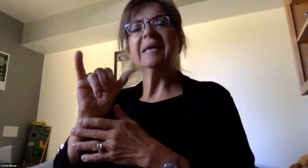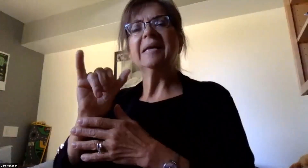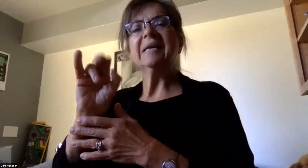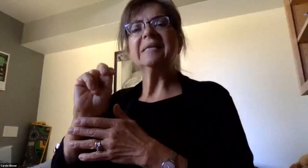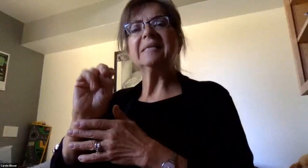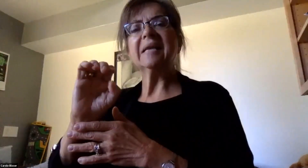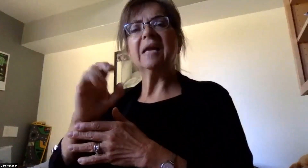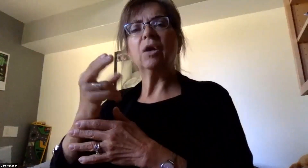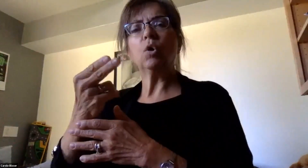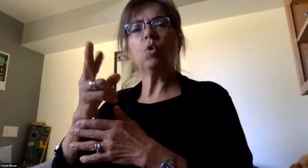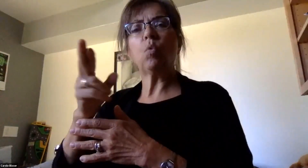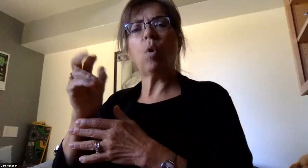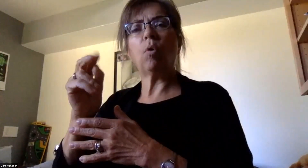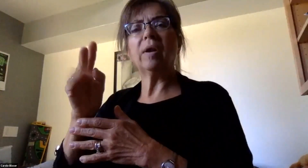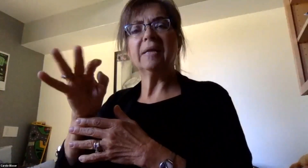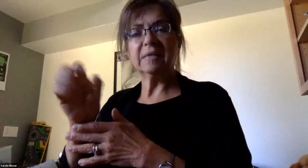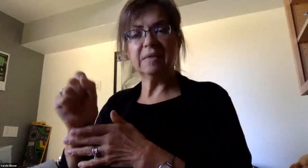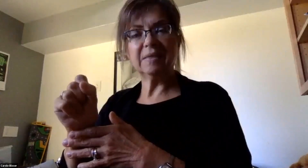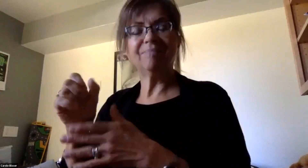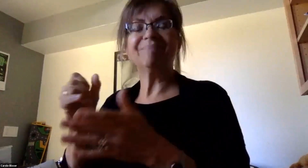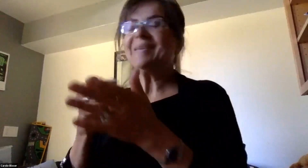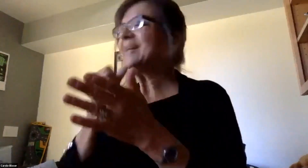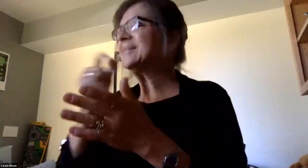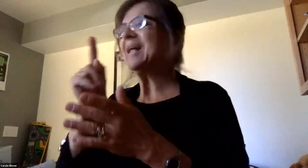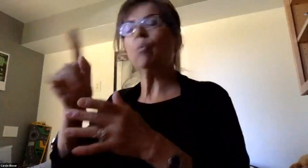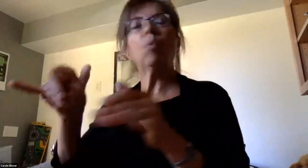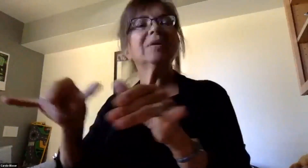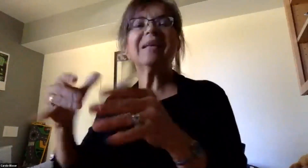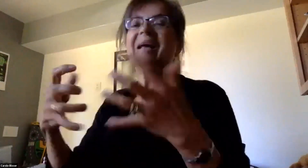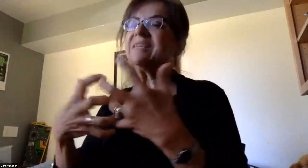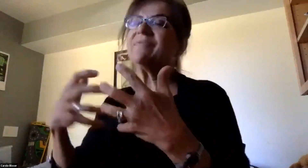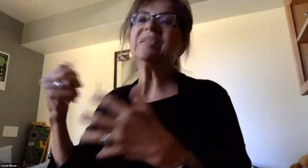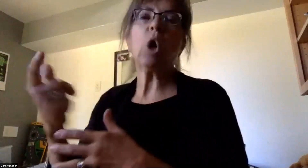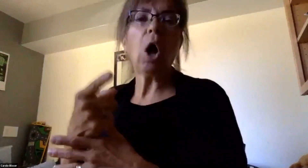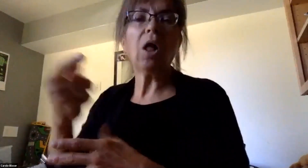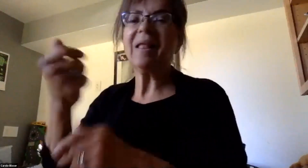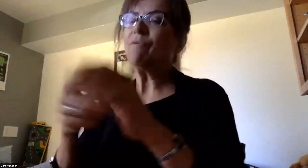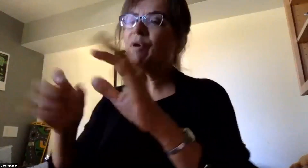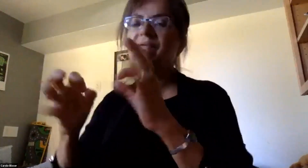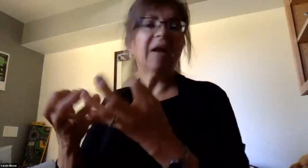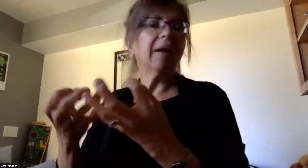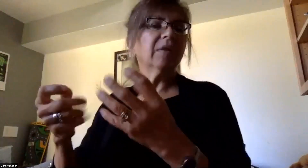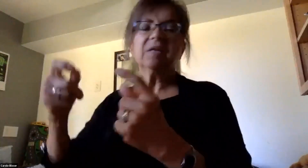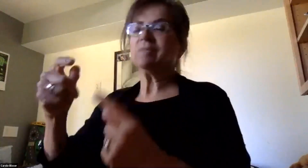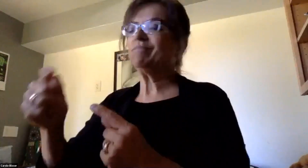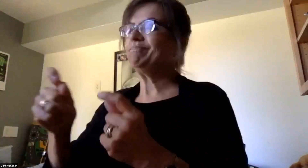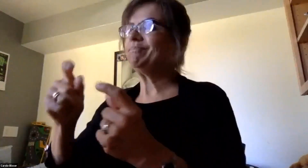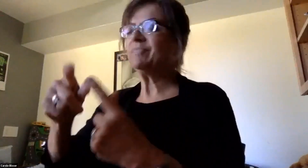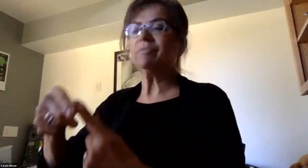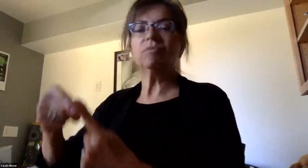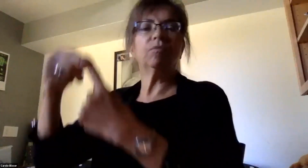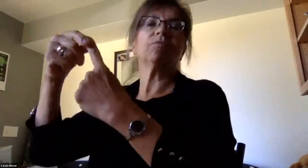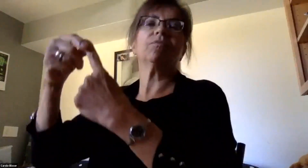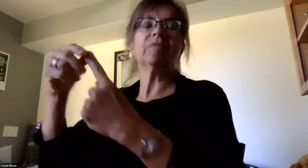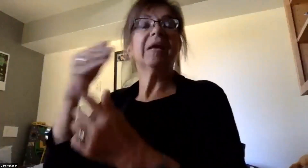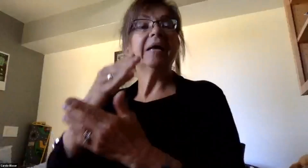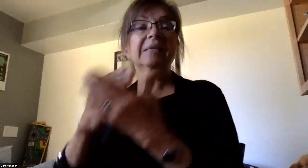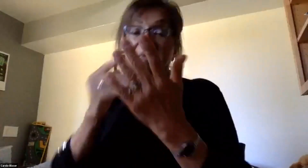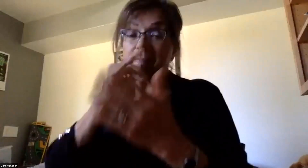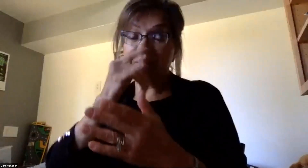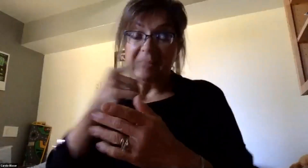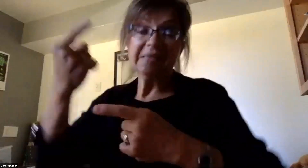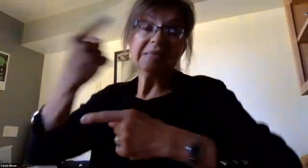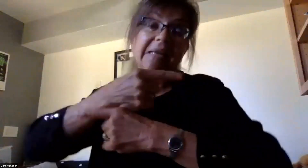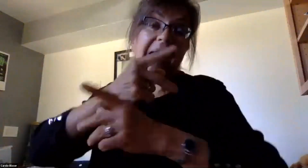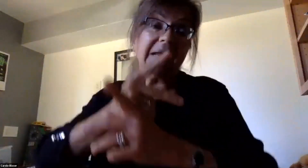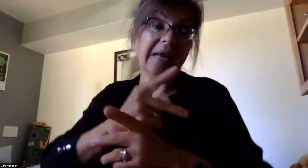one size fits all and every family situation is unique. So for example, some children may be in a daycare during